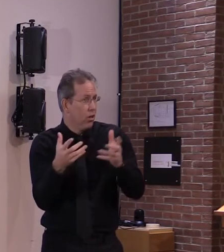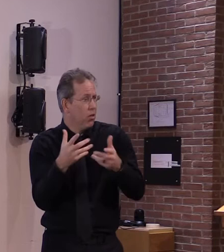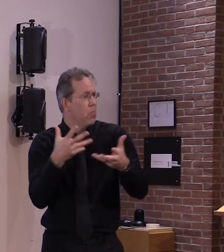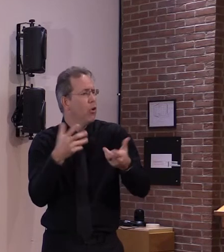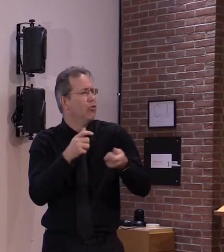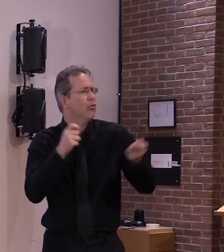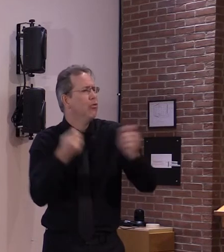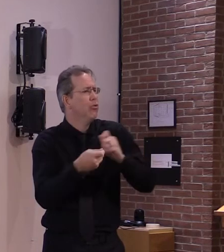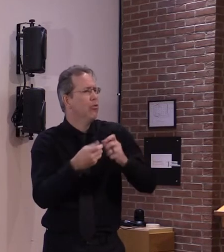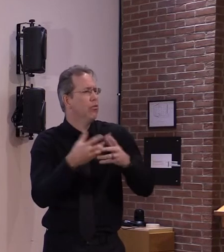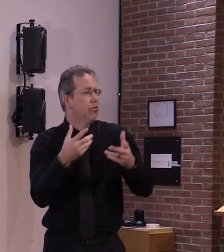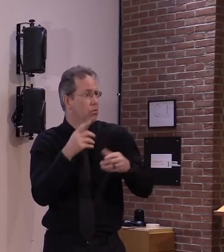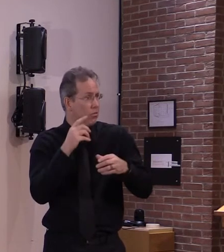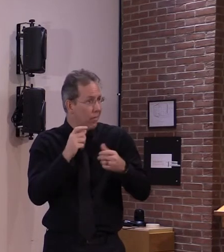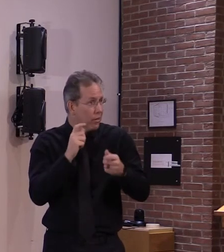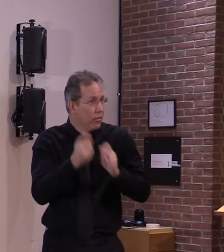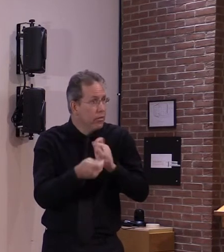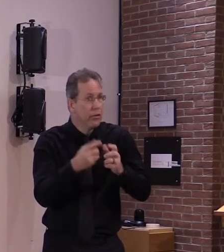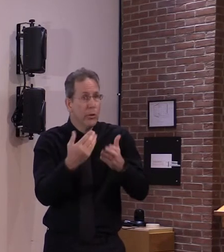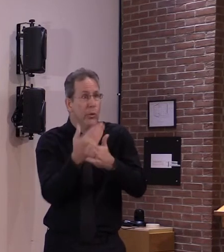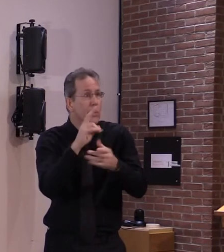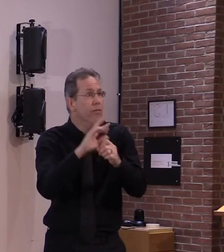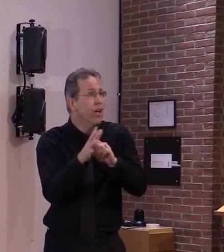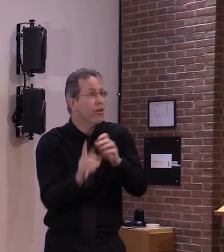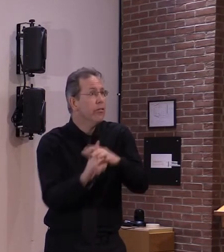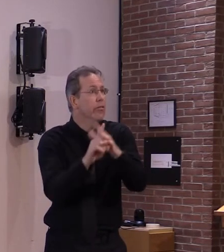was discovered in uh great britain